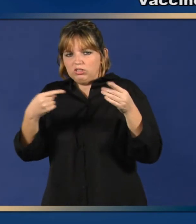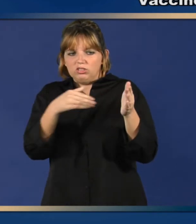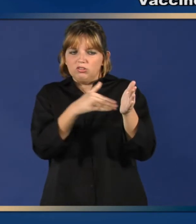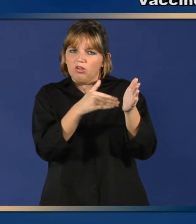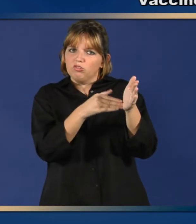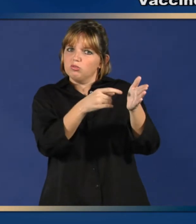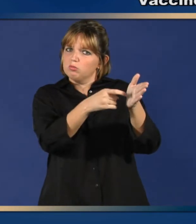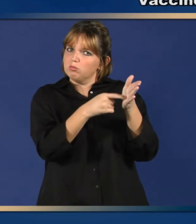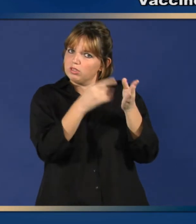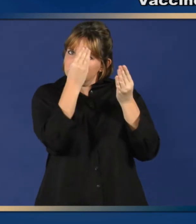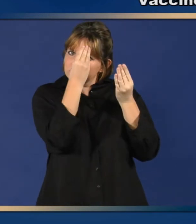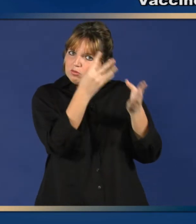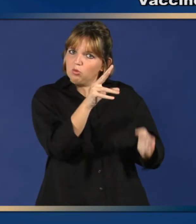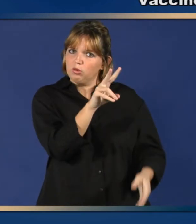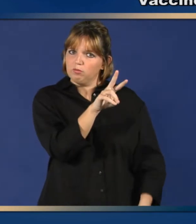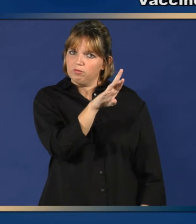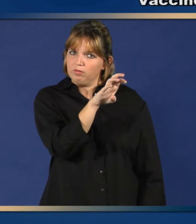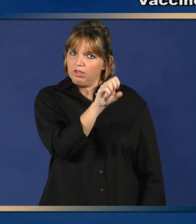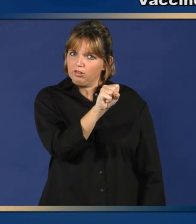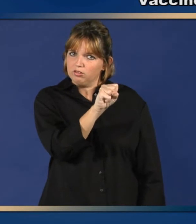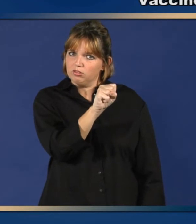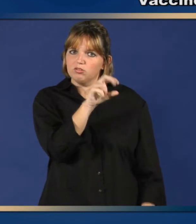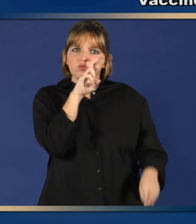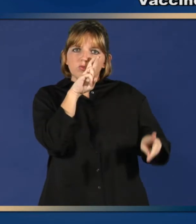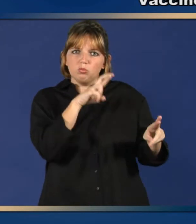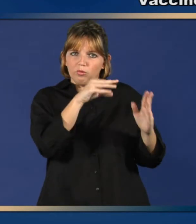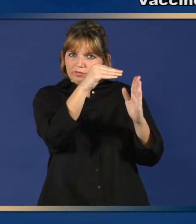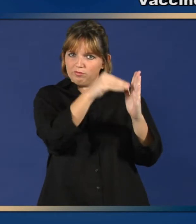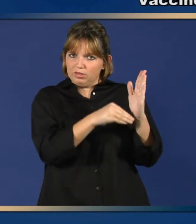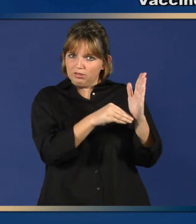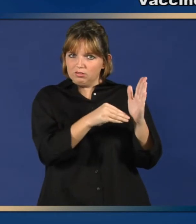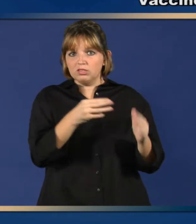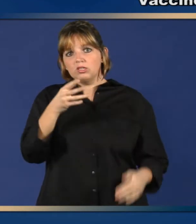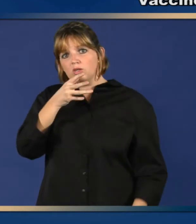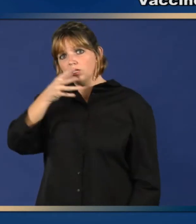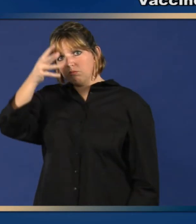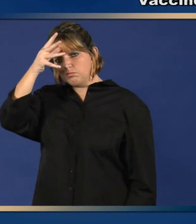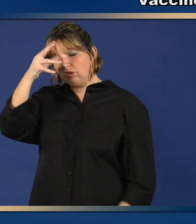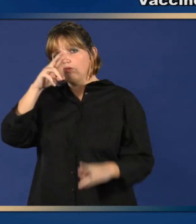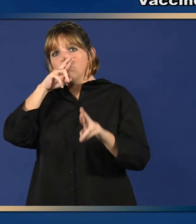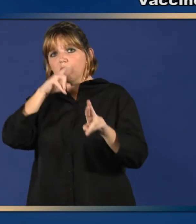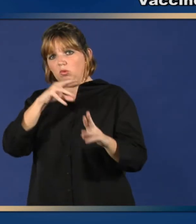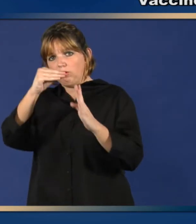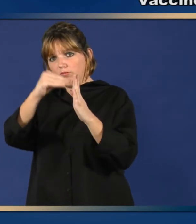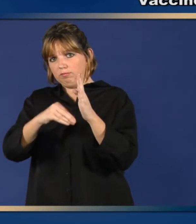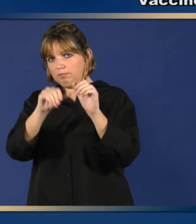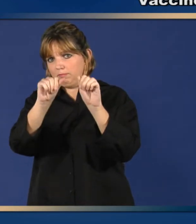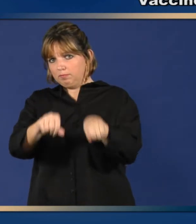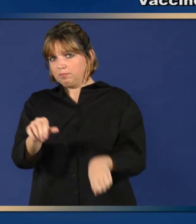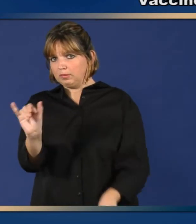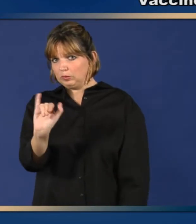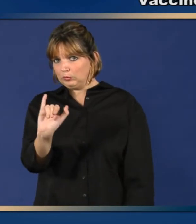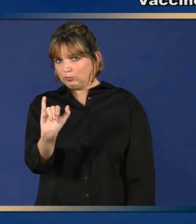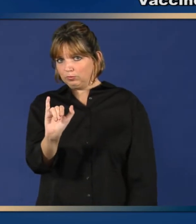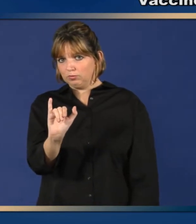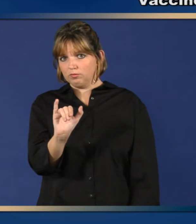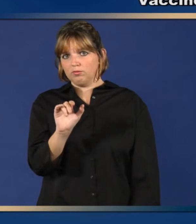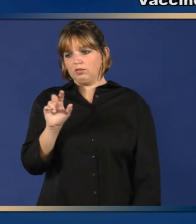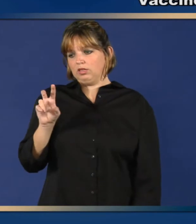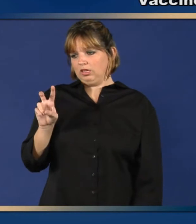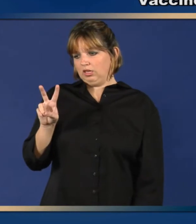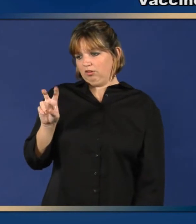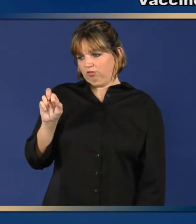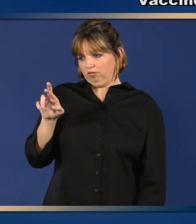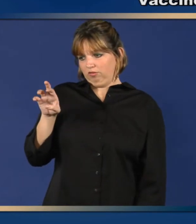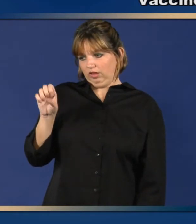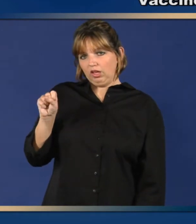Parents can also file reports with VAERS. For more information about VAERS,